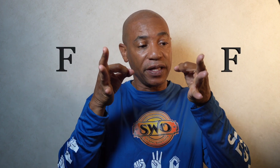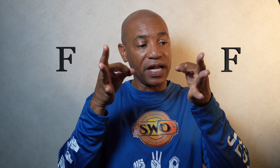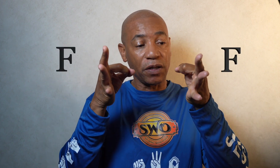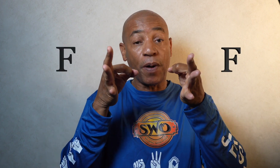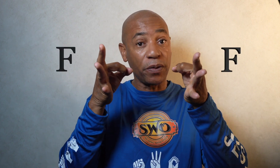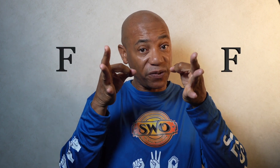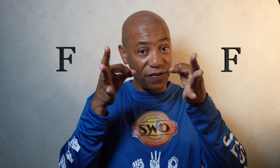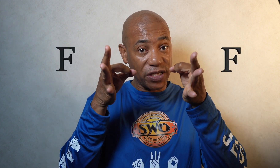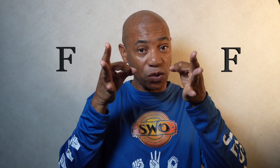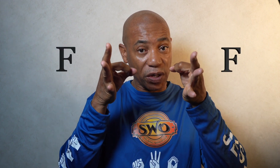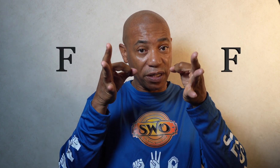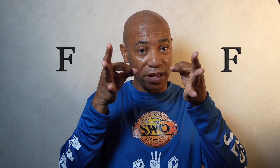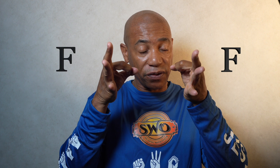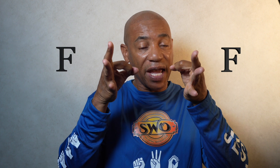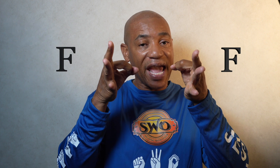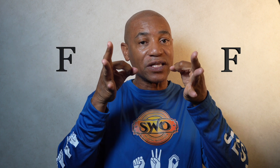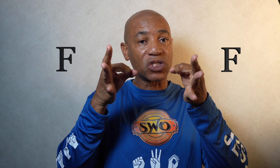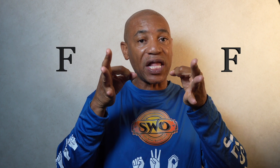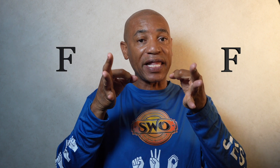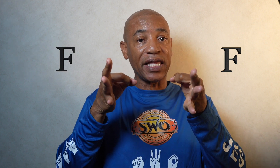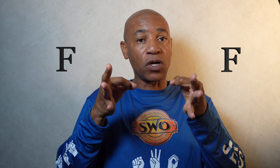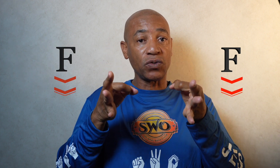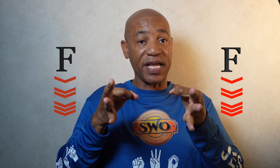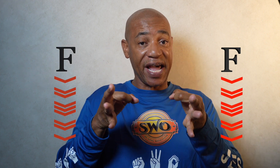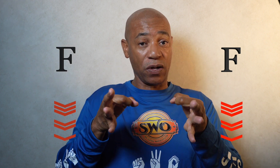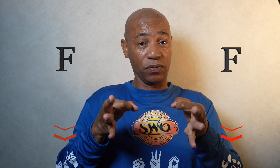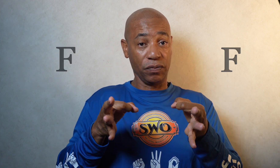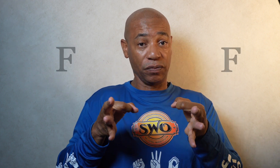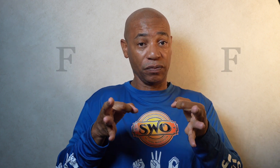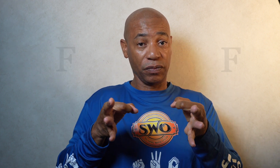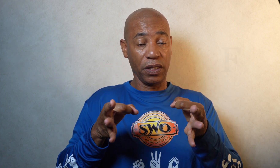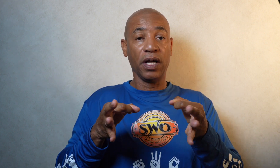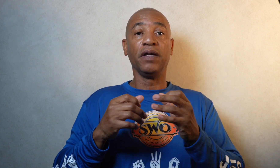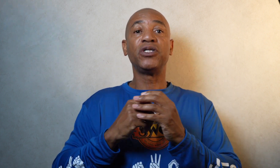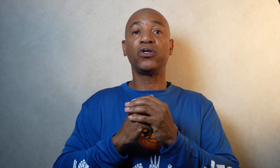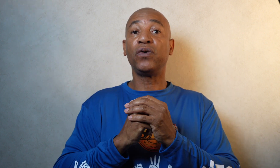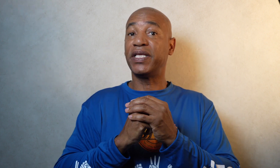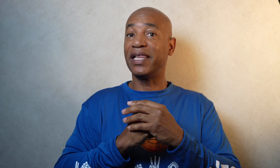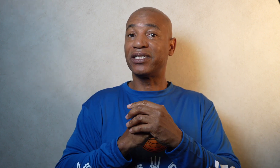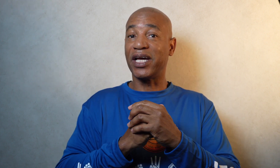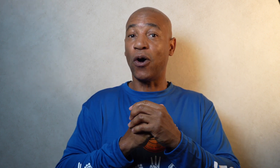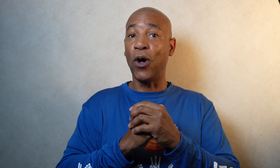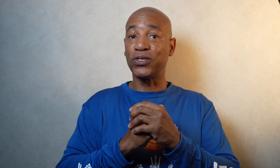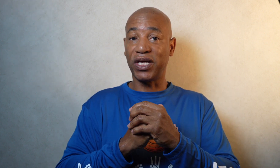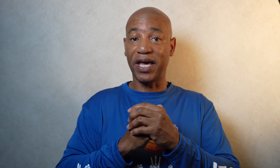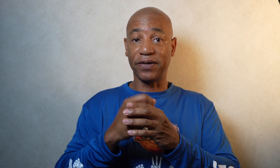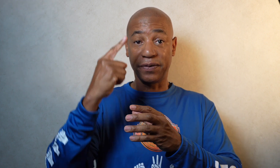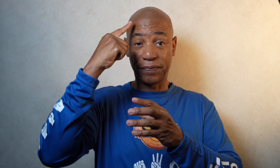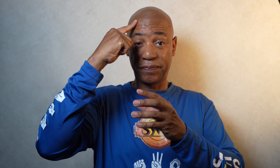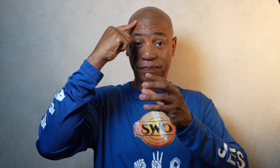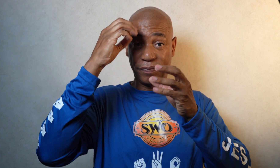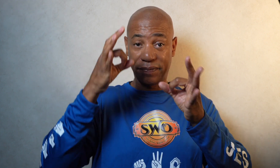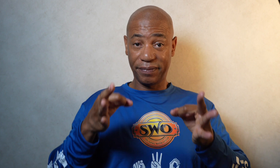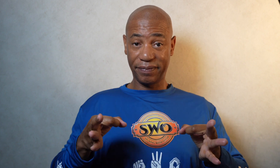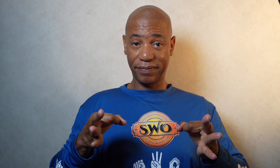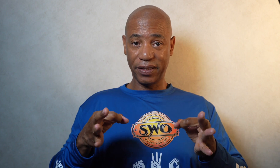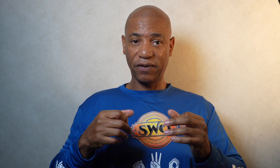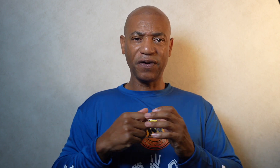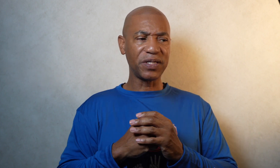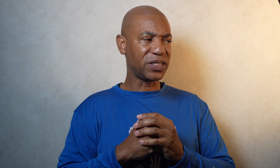Now the palms are facing one another and slightly go down. Let me show you what that looks like all together. From the